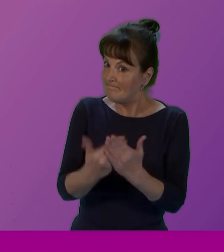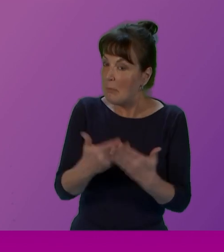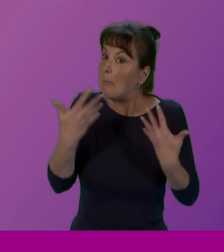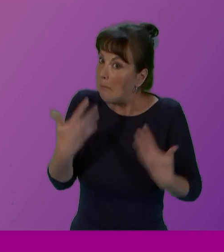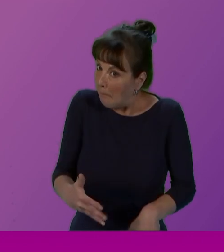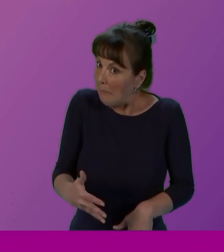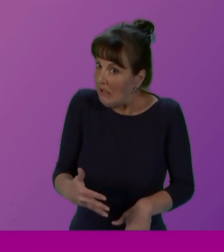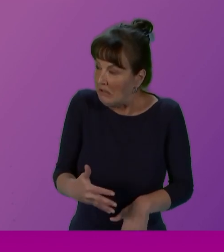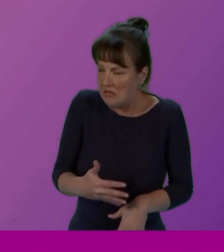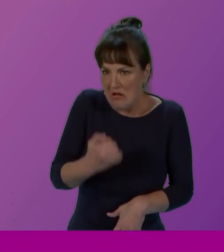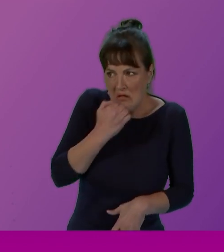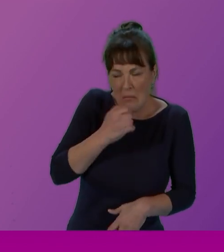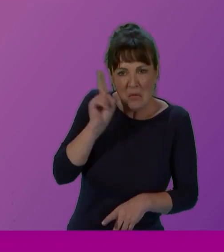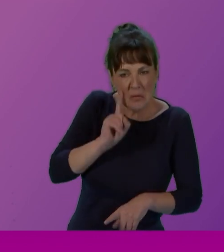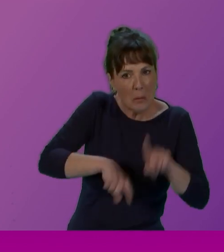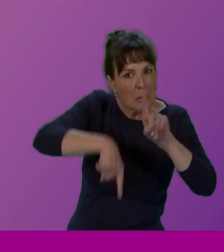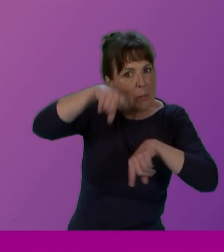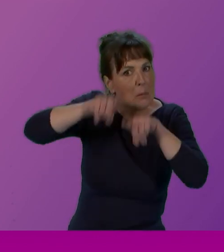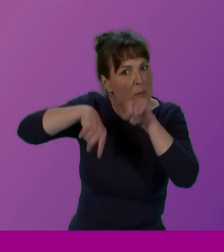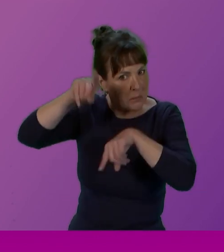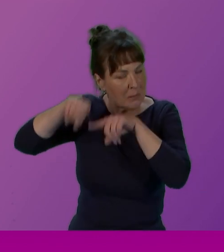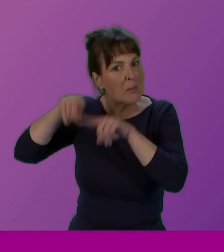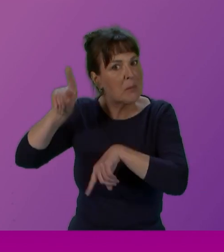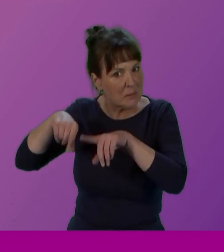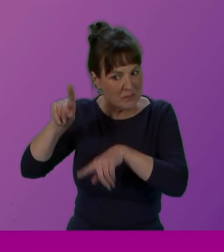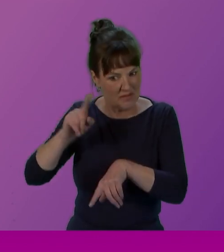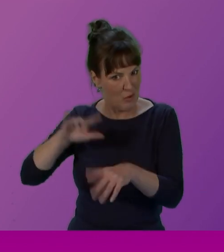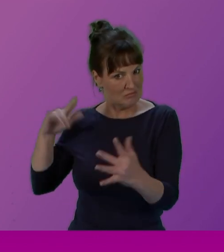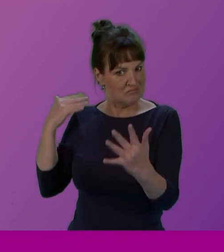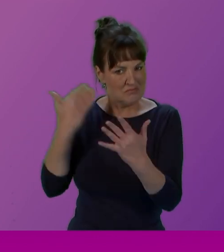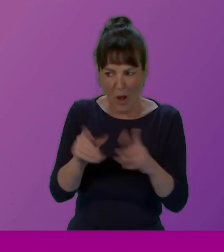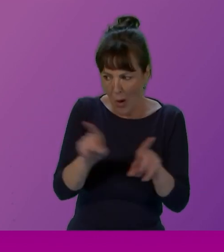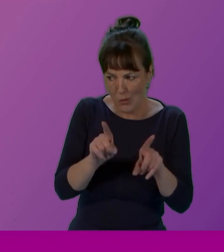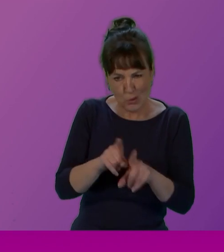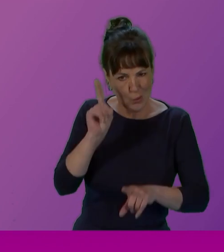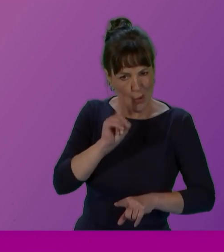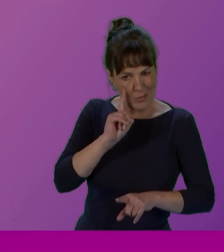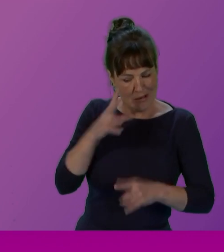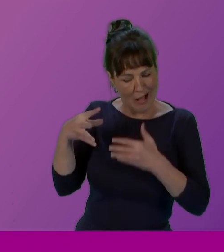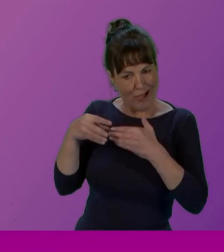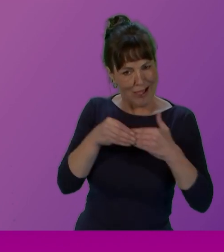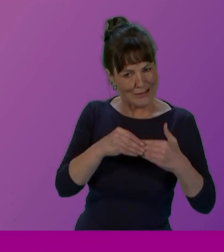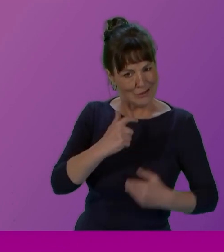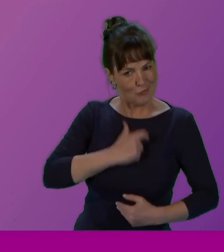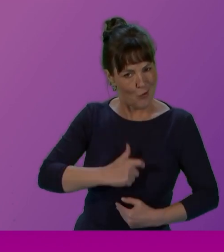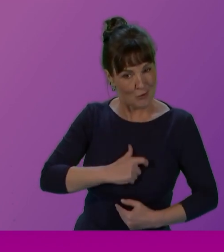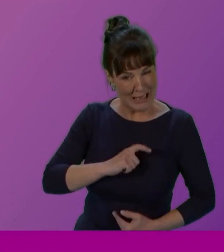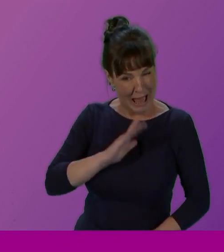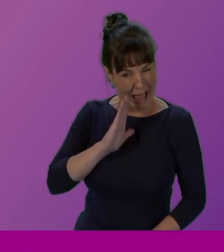in leadership and decision-making roles. So this does tell us that equal representation isn't yet embedded.